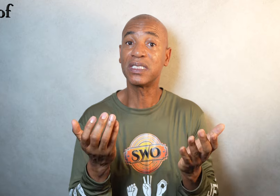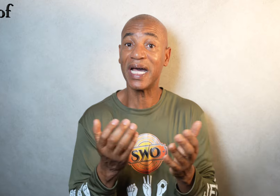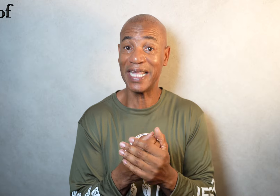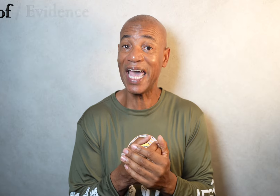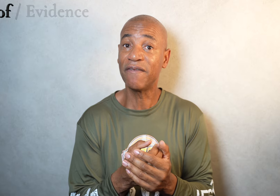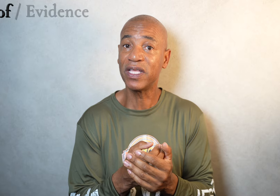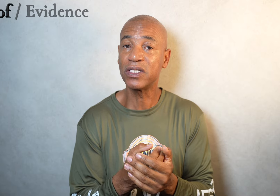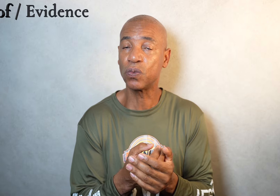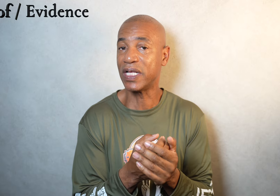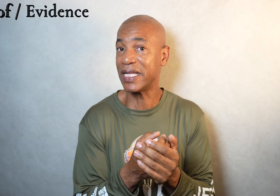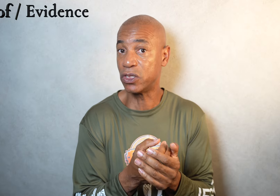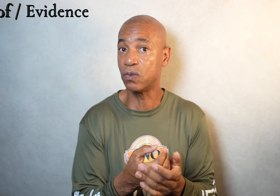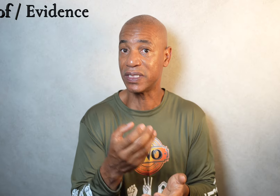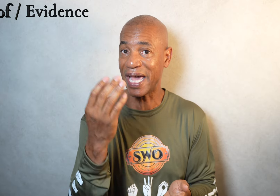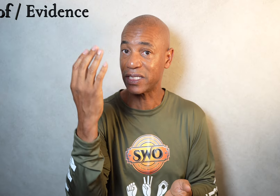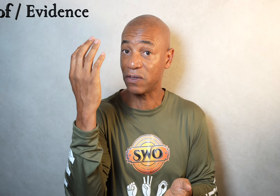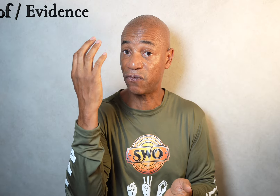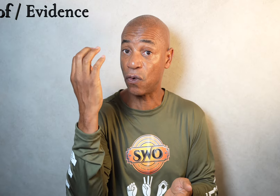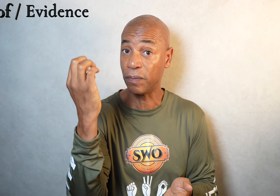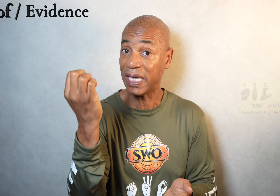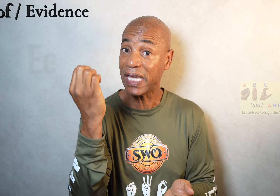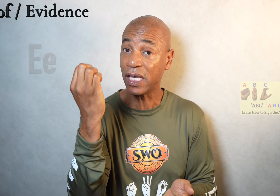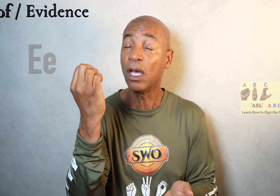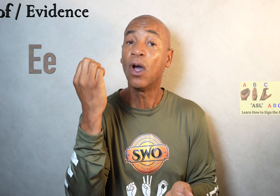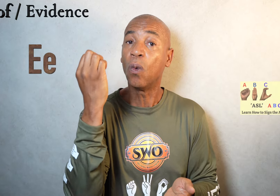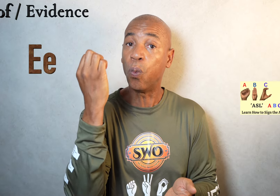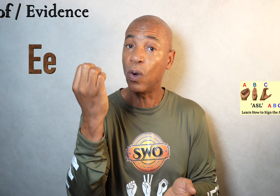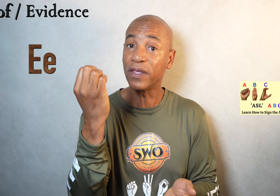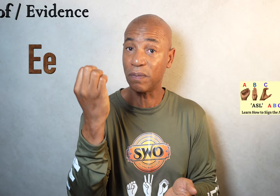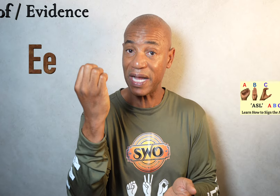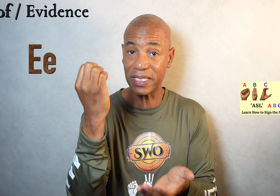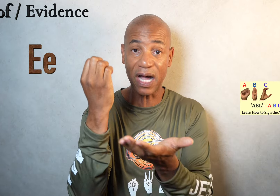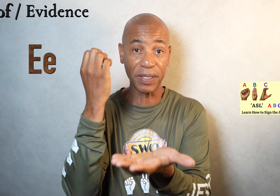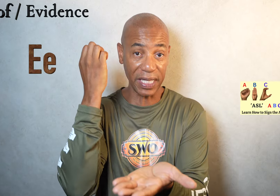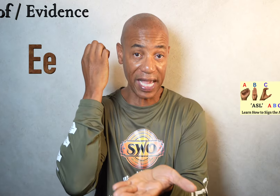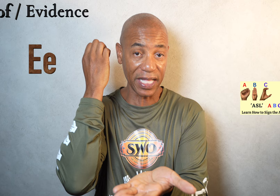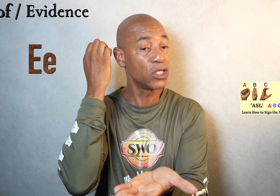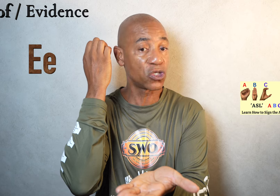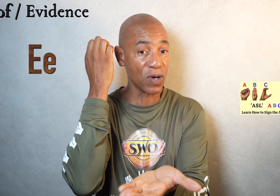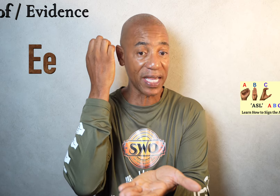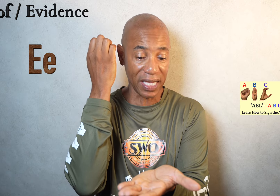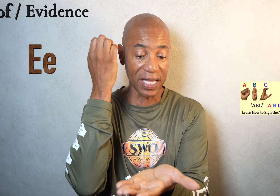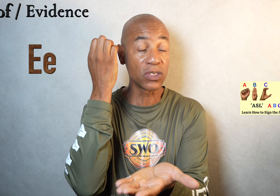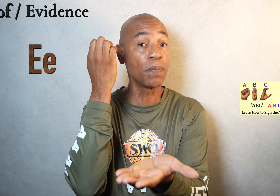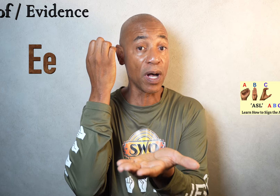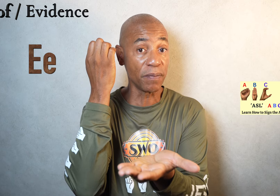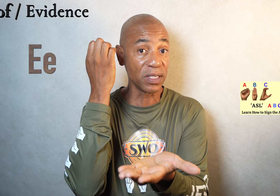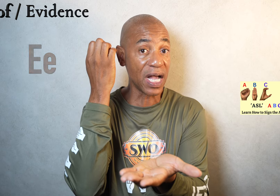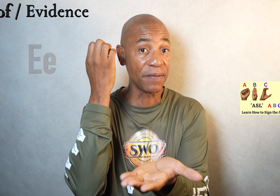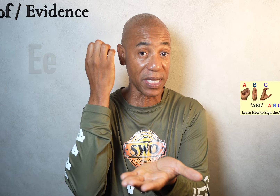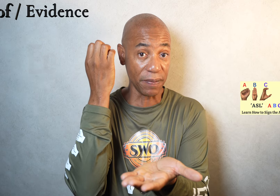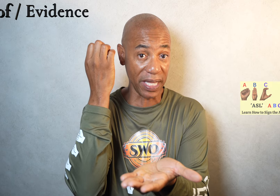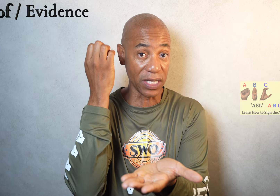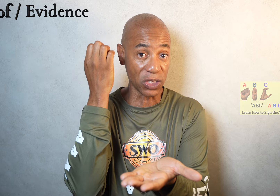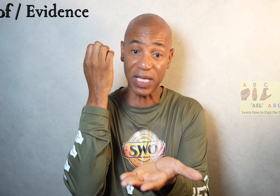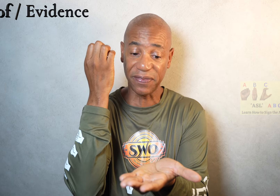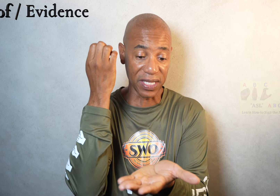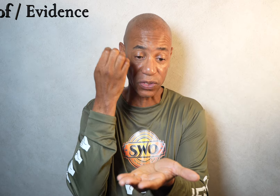sign evidence, what I do is I actually form E with my dominant hand, and strike against the palm of the non-dominant hand, just like this.